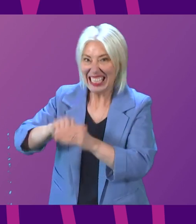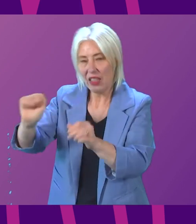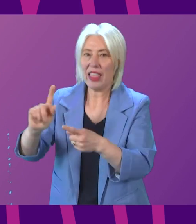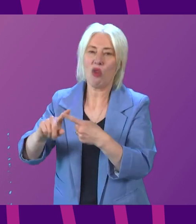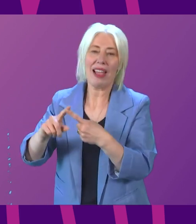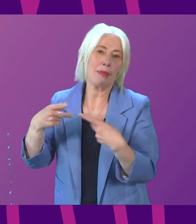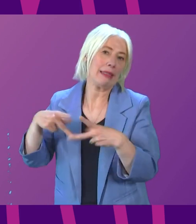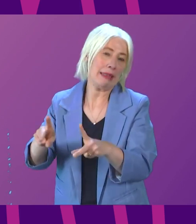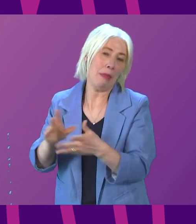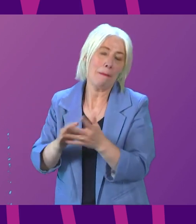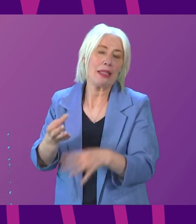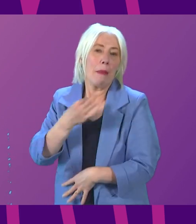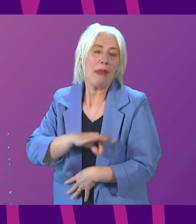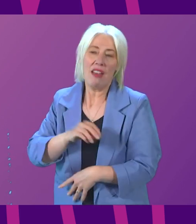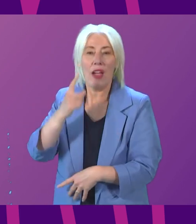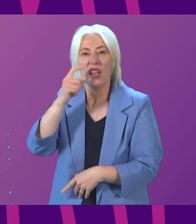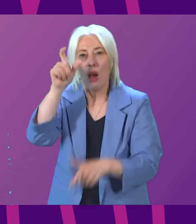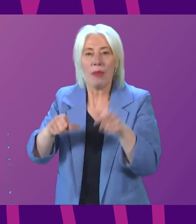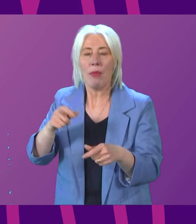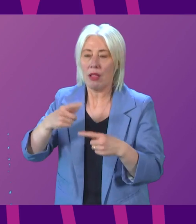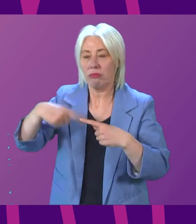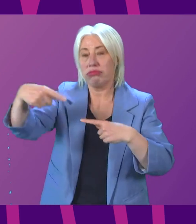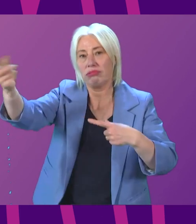scheme benefiting young people for generations to come.